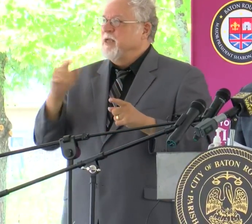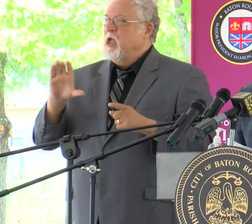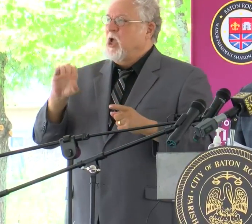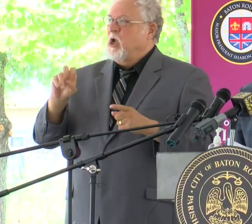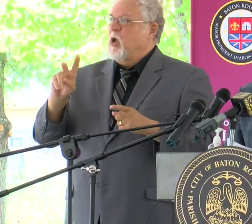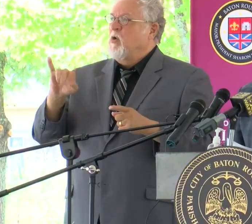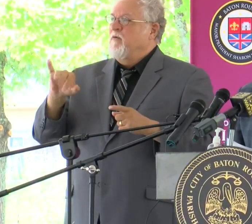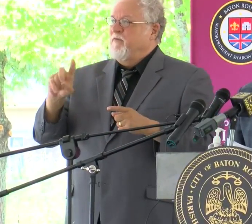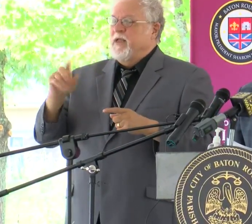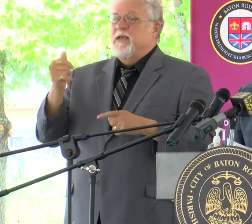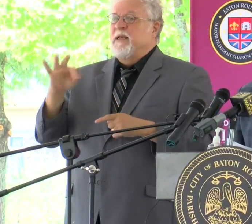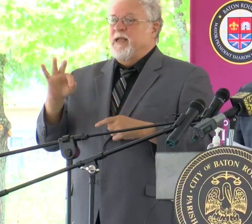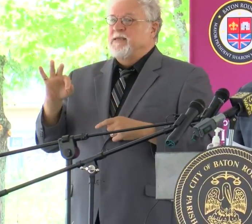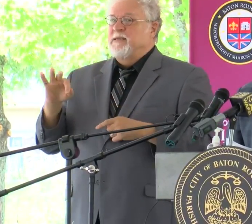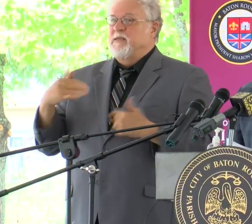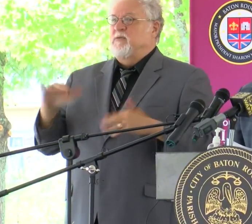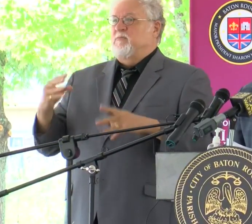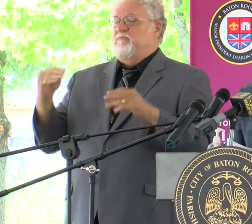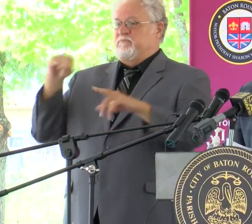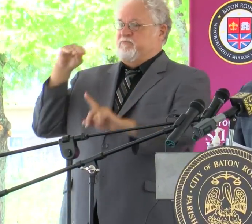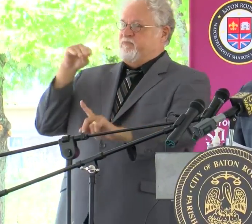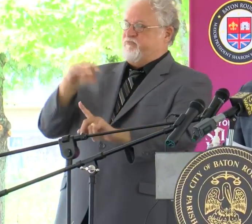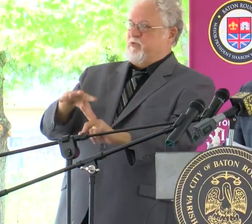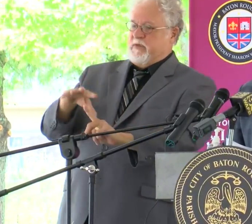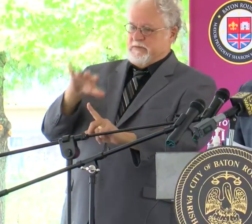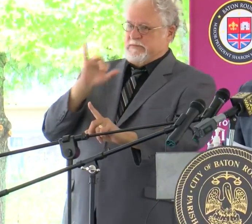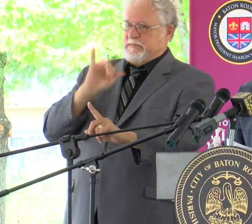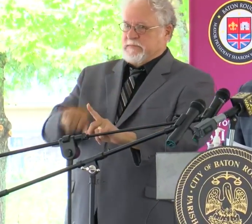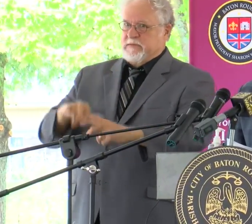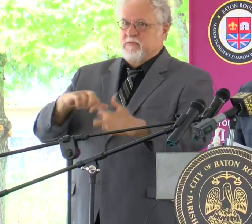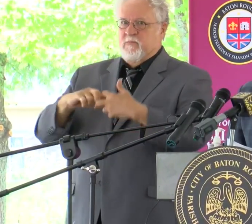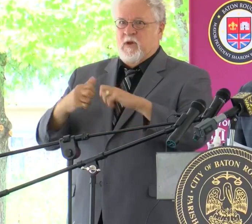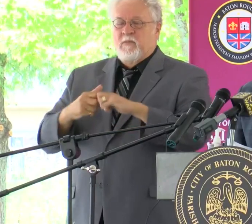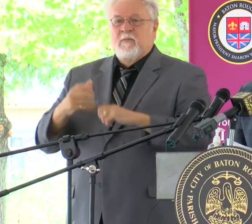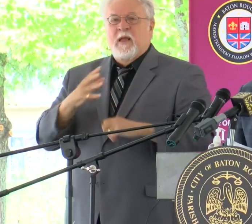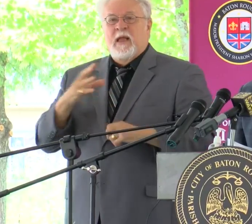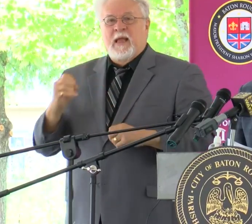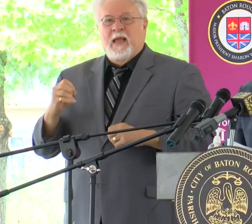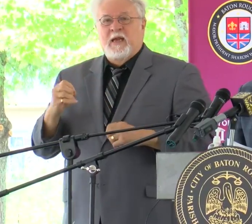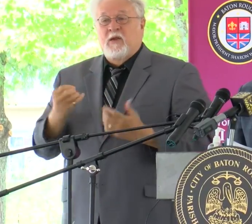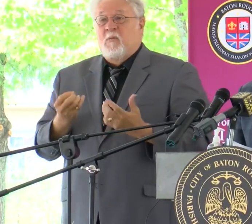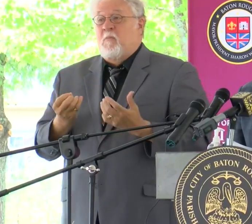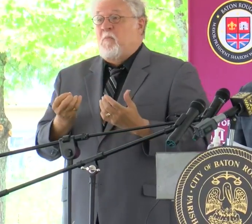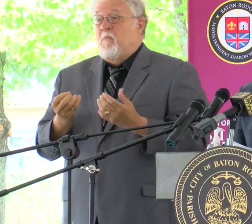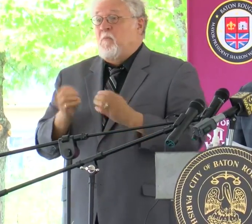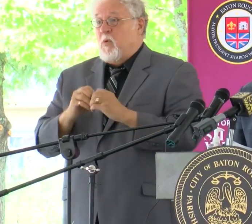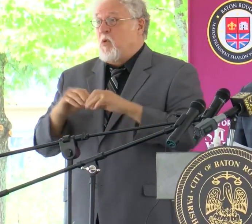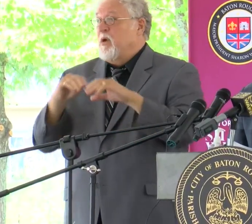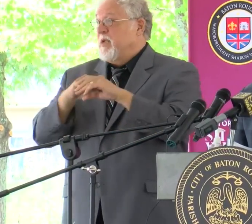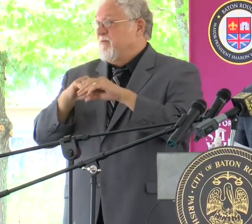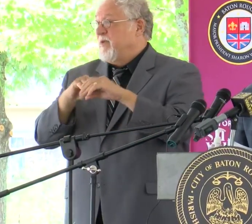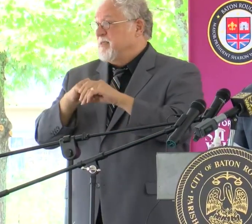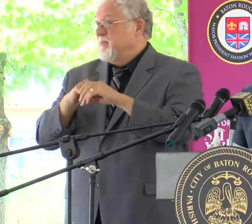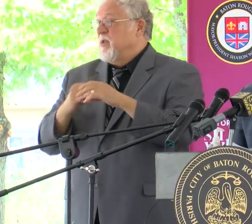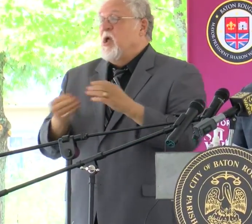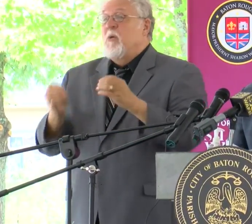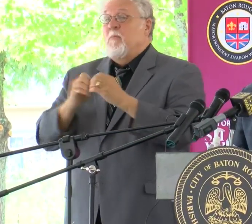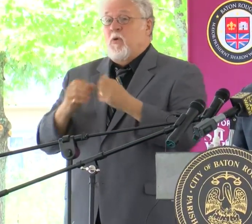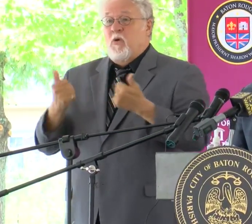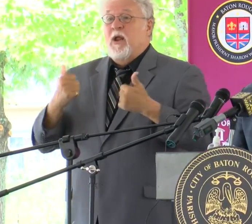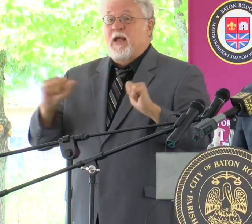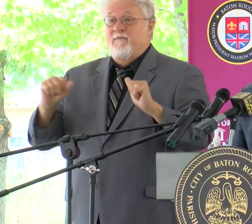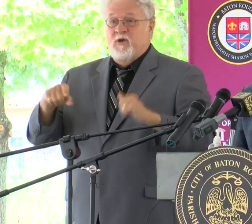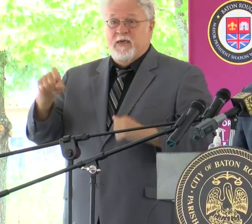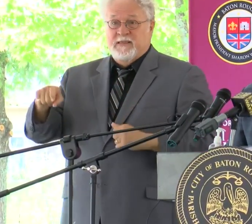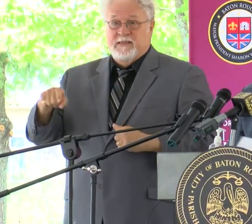-19 has put a very bright light on that. And so more investment, more effort is